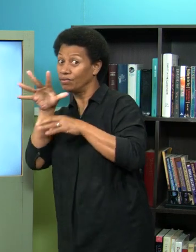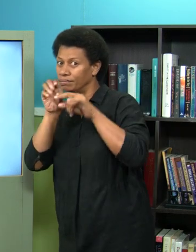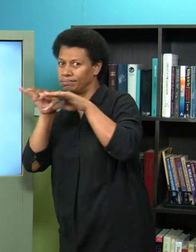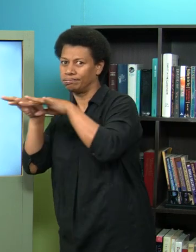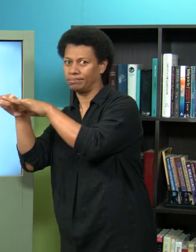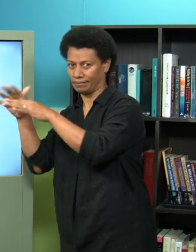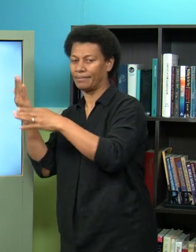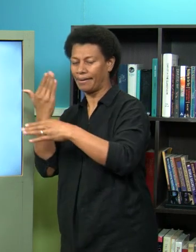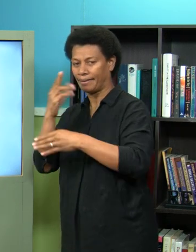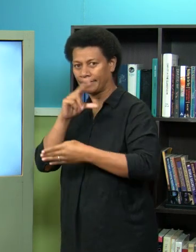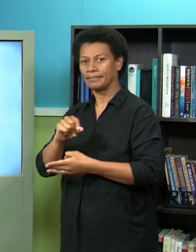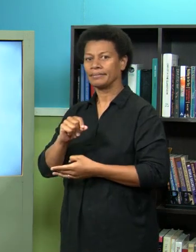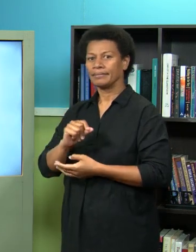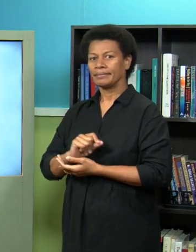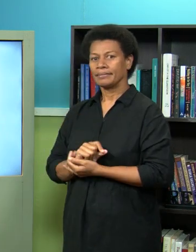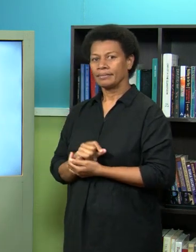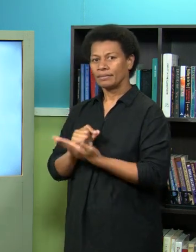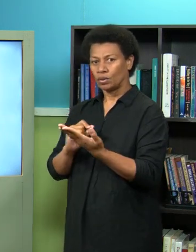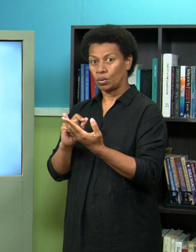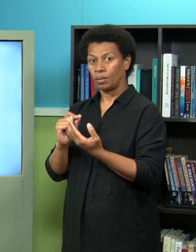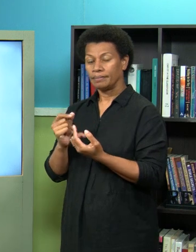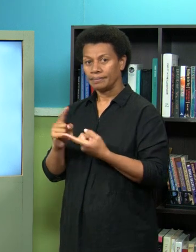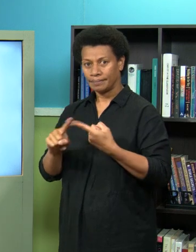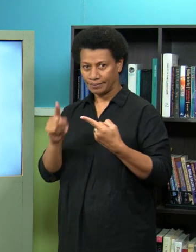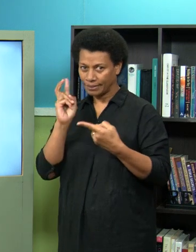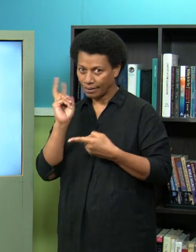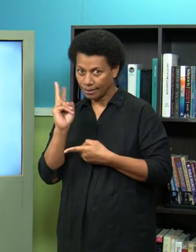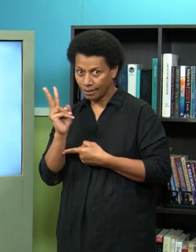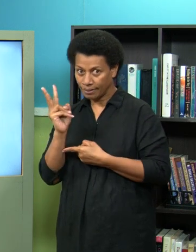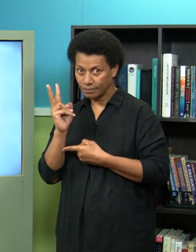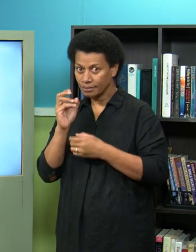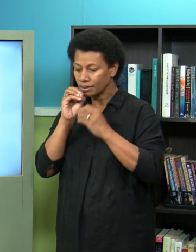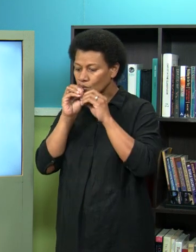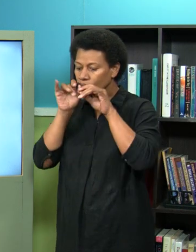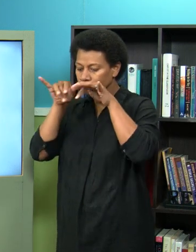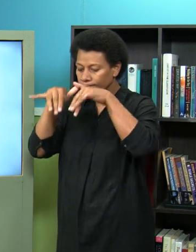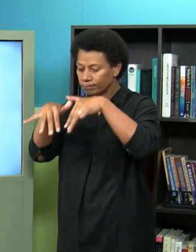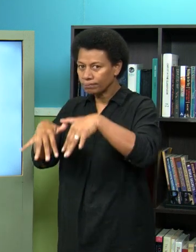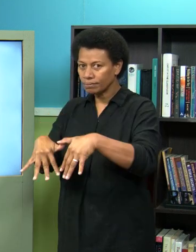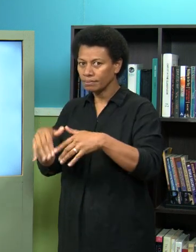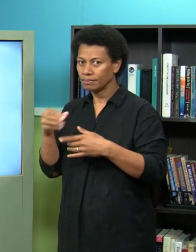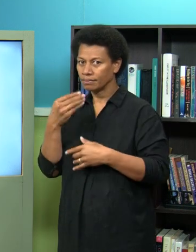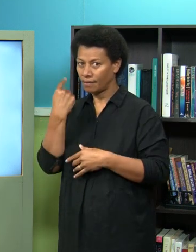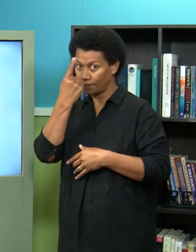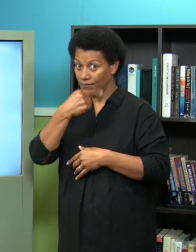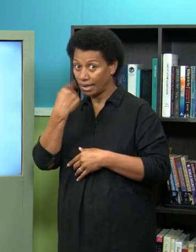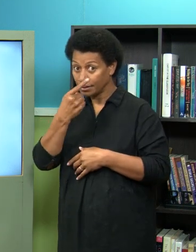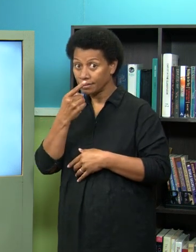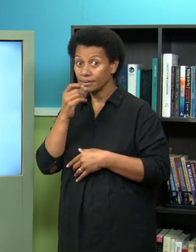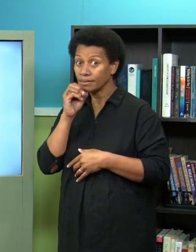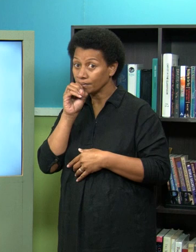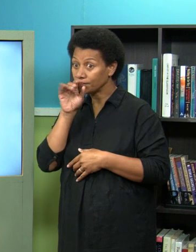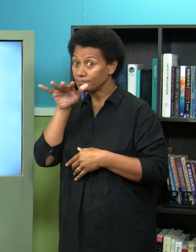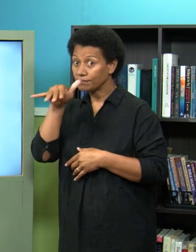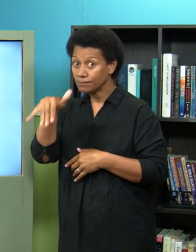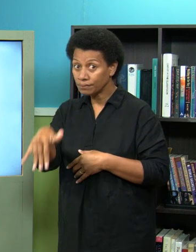in mind as we talk about the transmission so again once again it's droplets just coming straight out of your face into